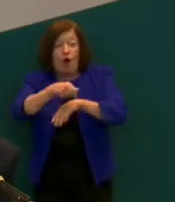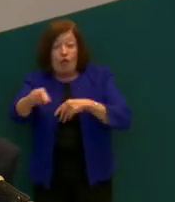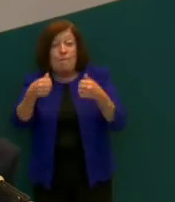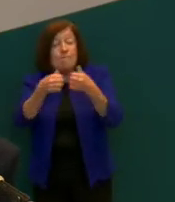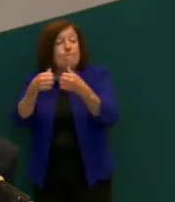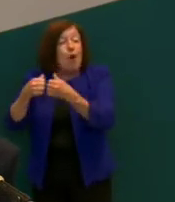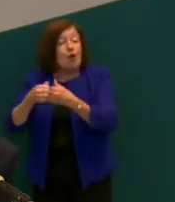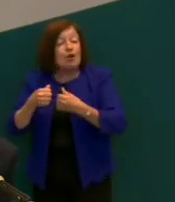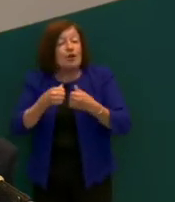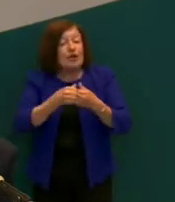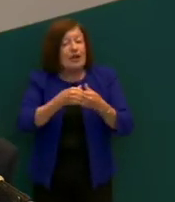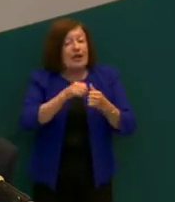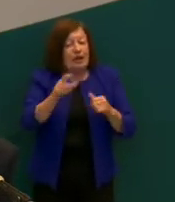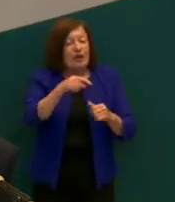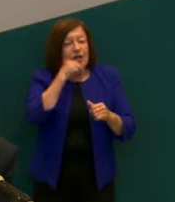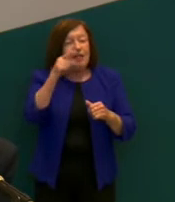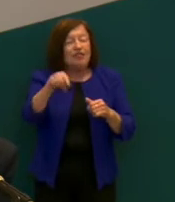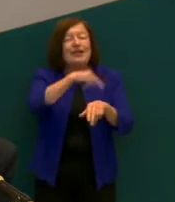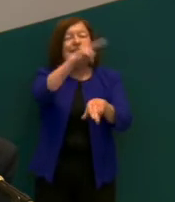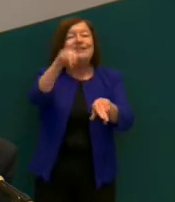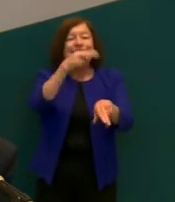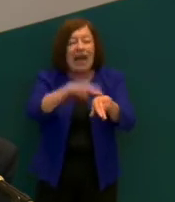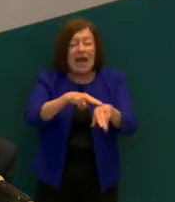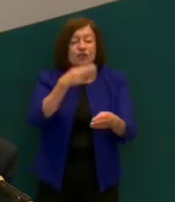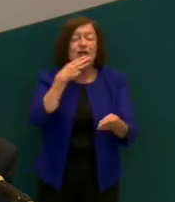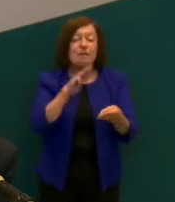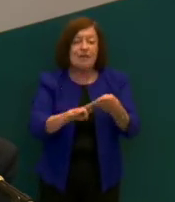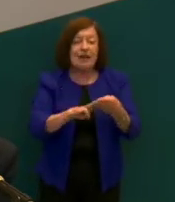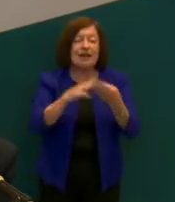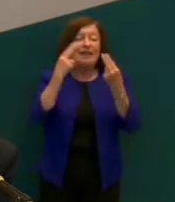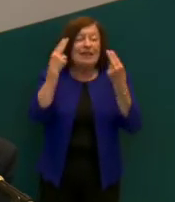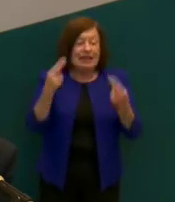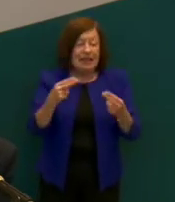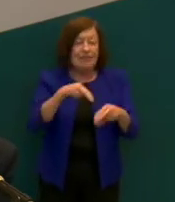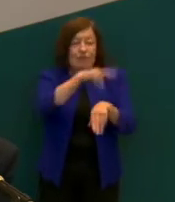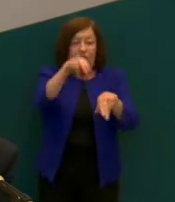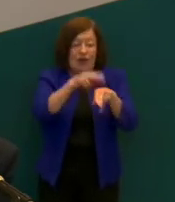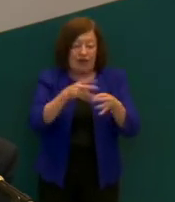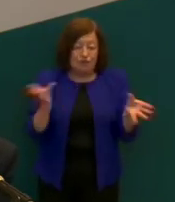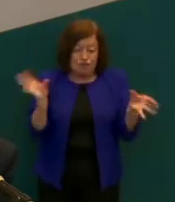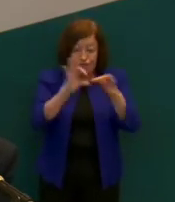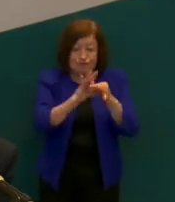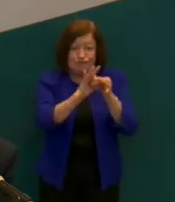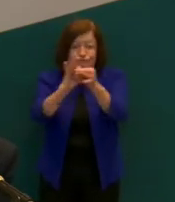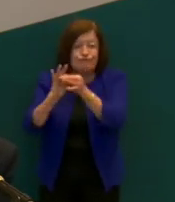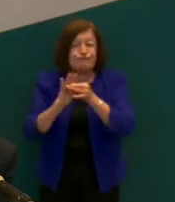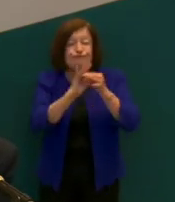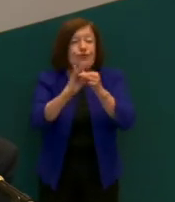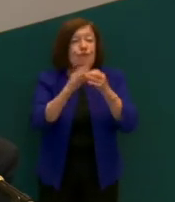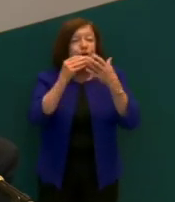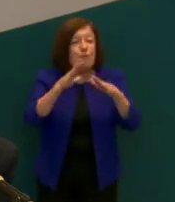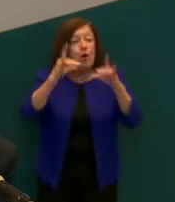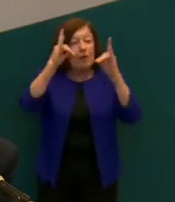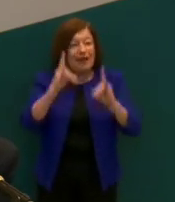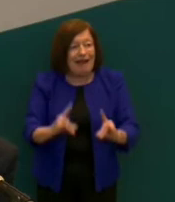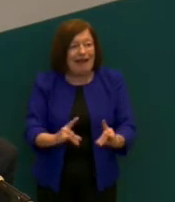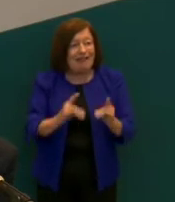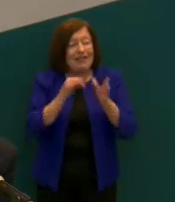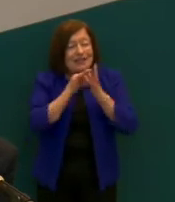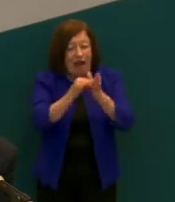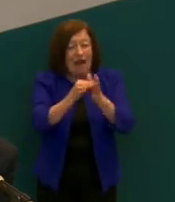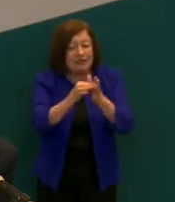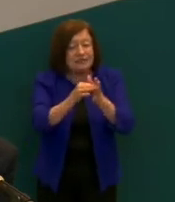So really I'm just anxious that the national message and the need for national solidarity and the need for people to adhere to the public health guidance nationally